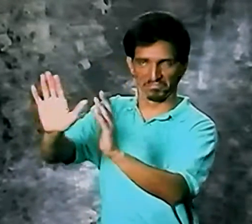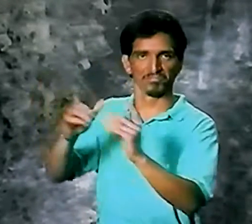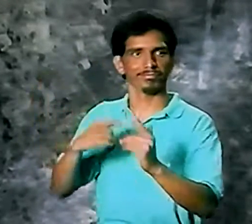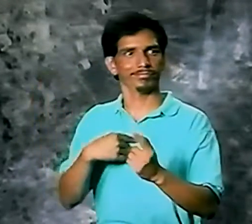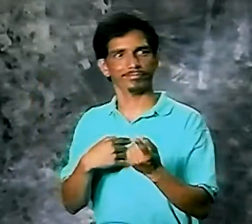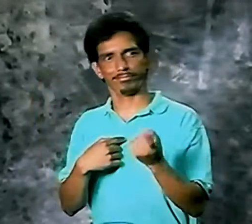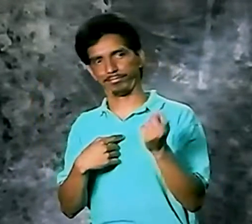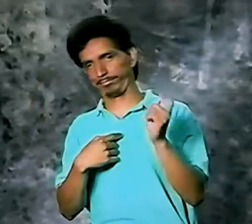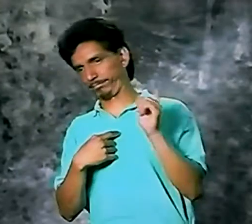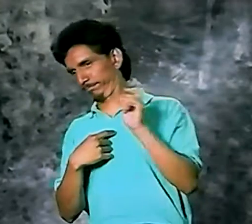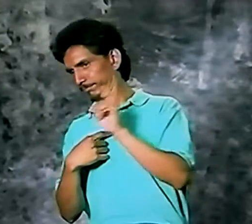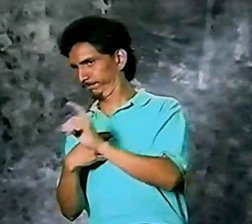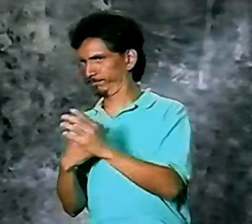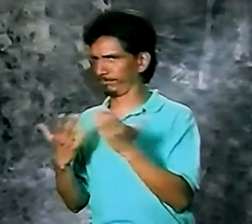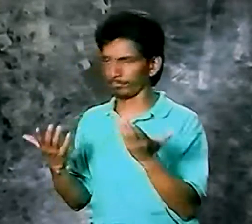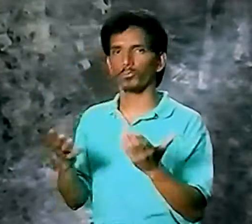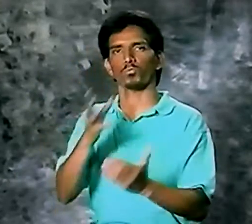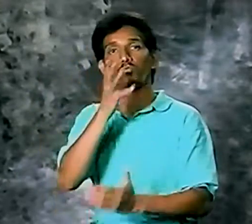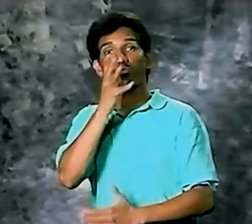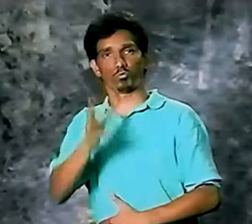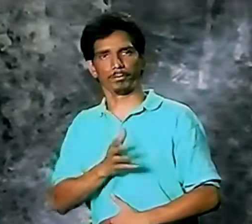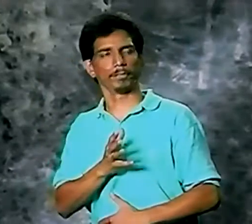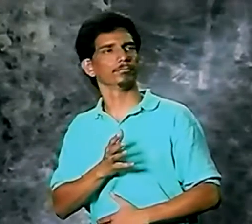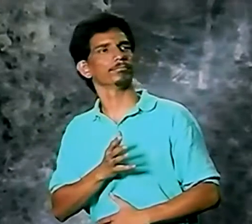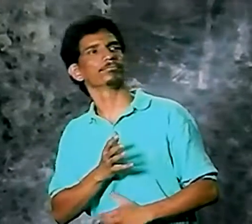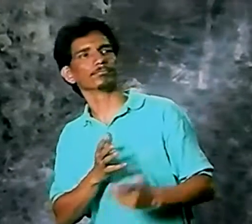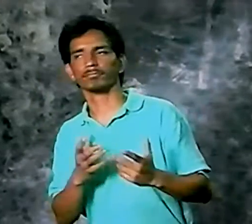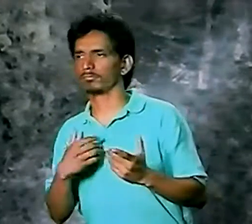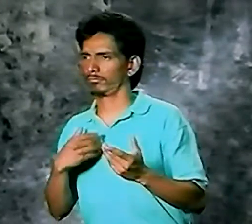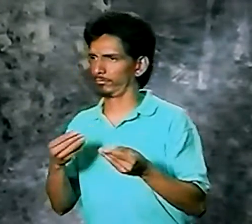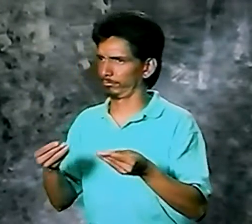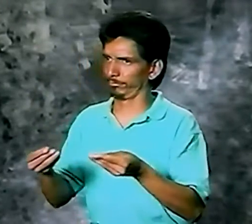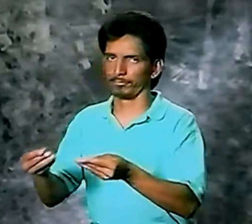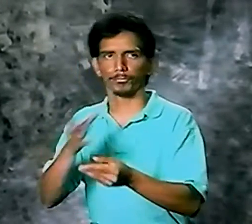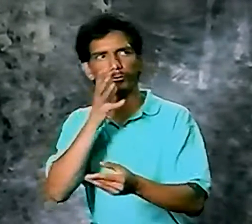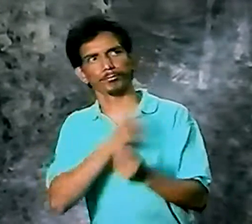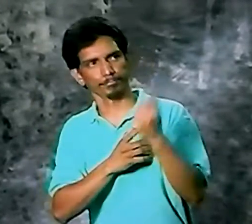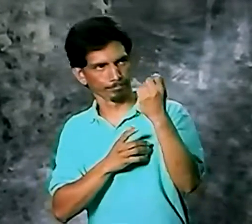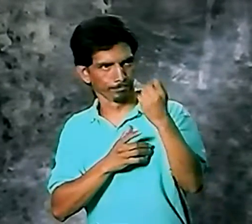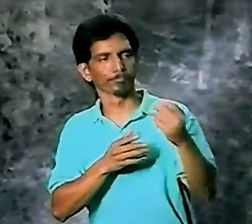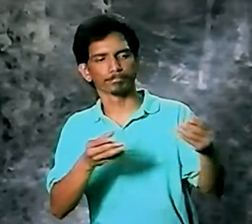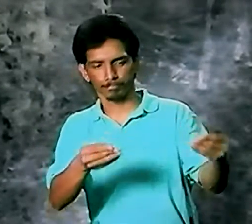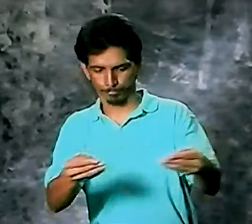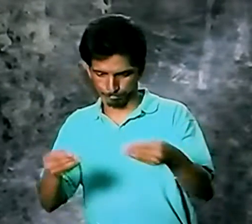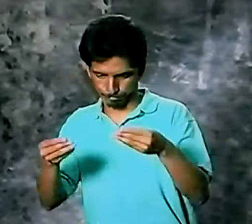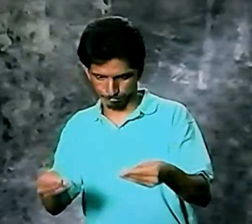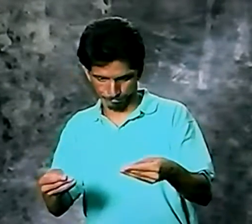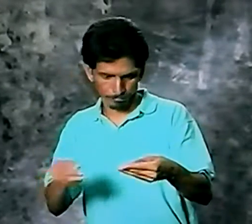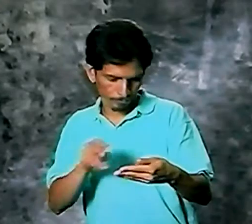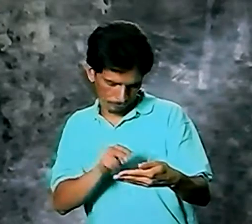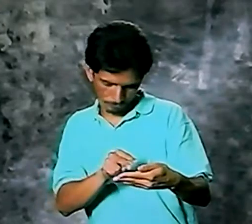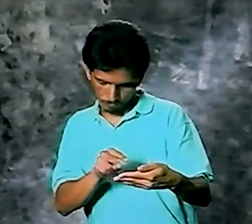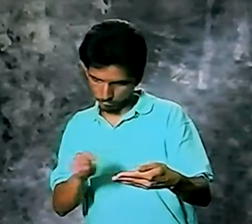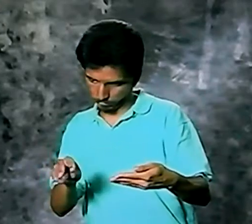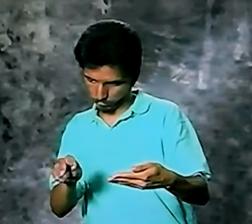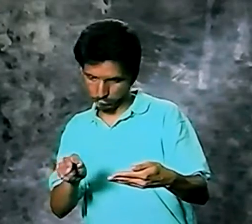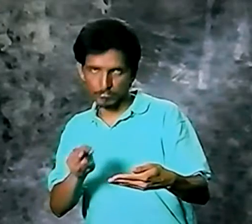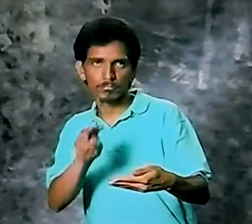Well, my girlfriend had already gotten into the United States, so I walk back into the room, and there's a woman standing there. She looks at both of my